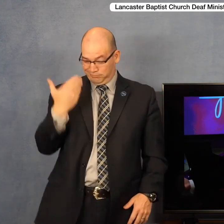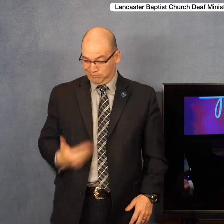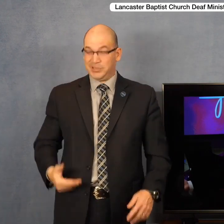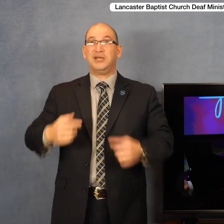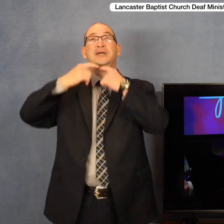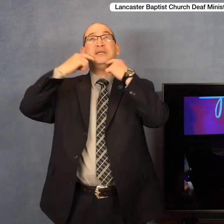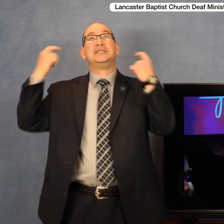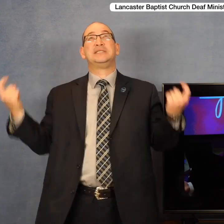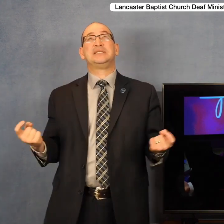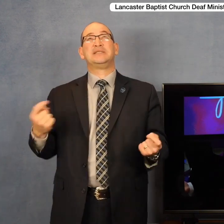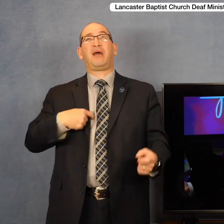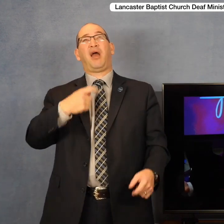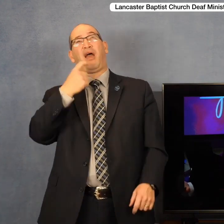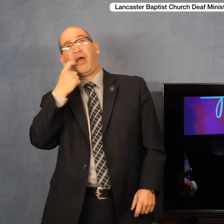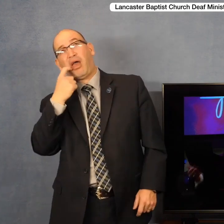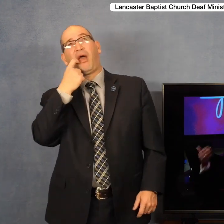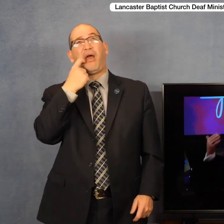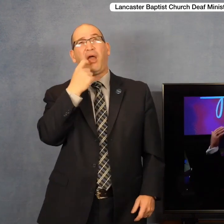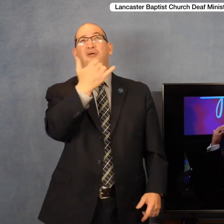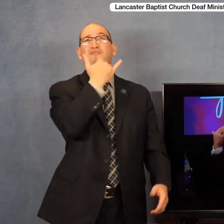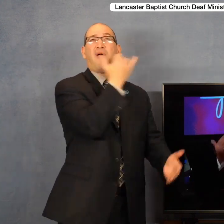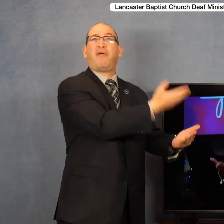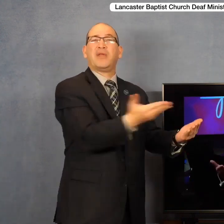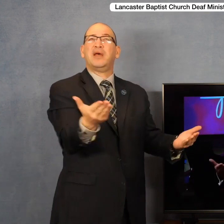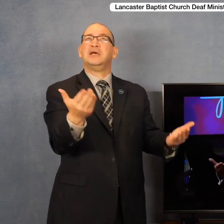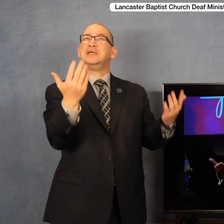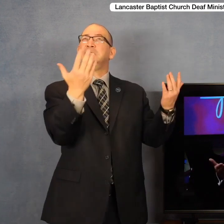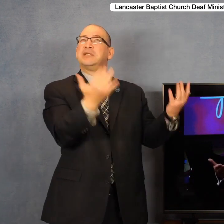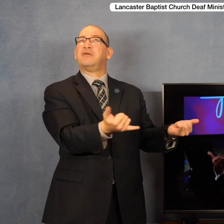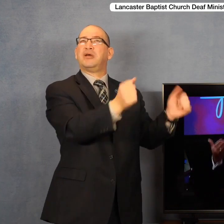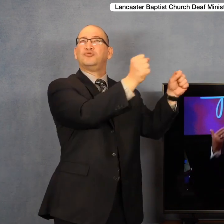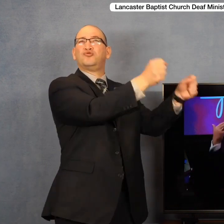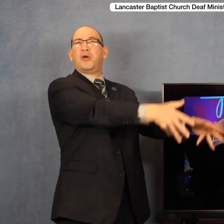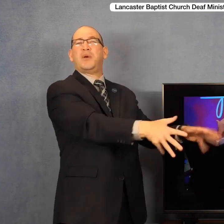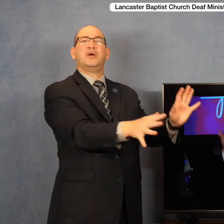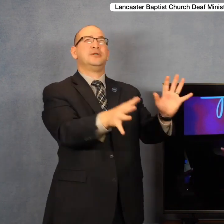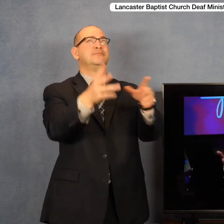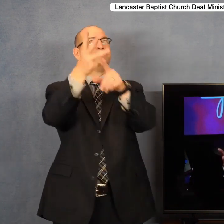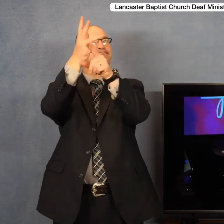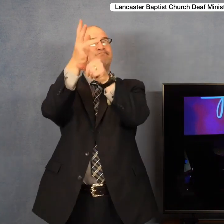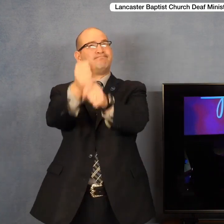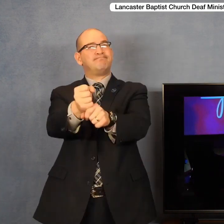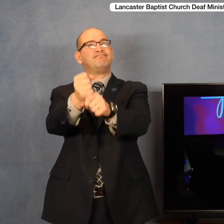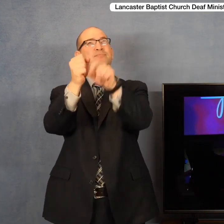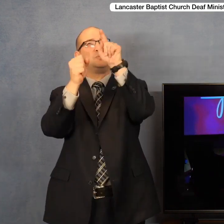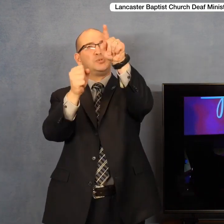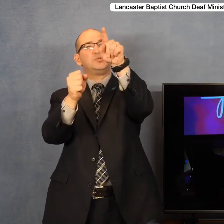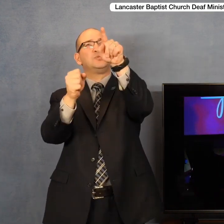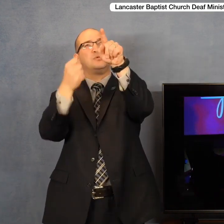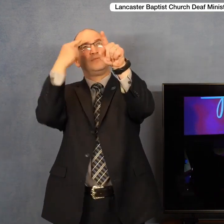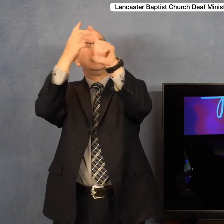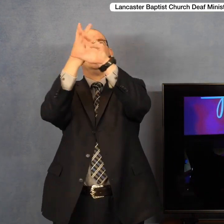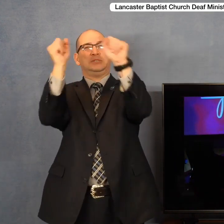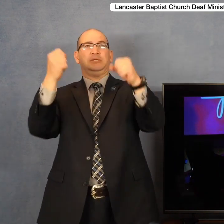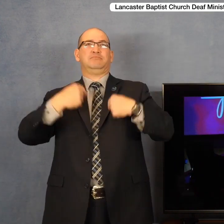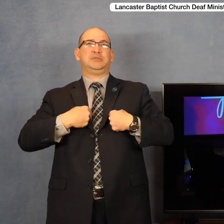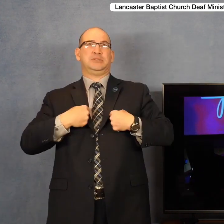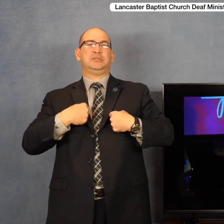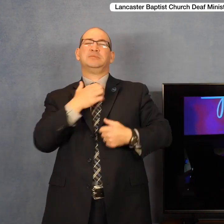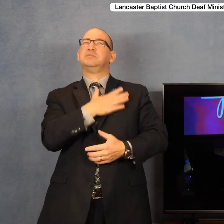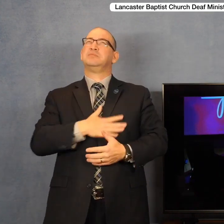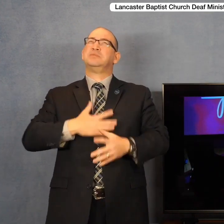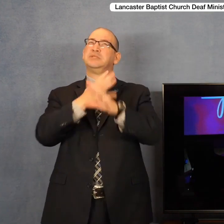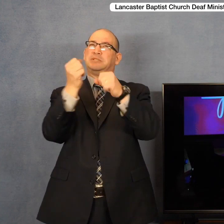been addicted to the wrong things. And today I turn to you and you alone. And I ask you to come into my life and to be my Savior.